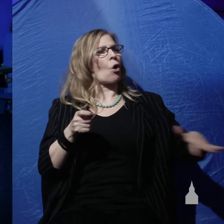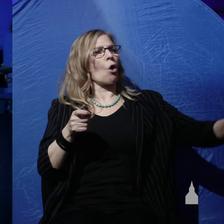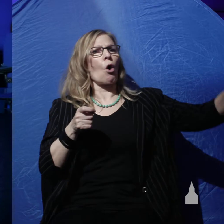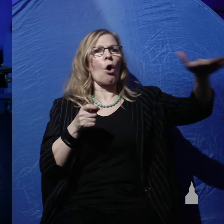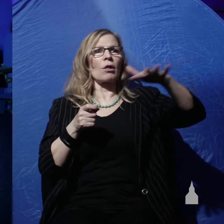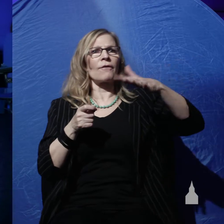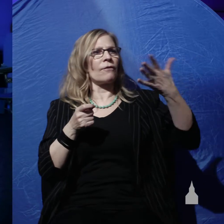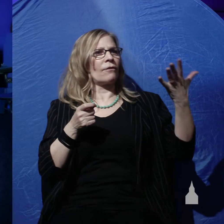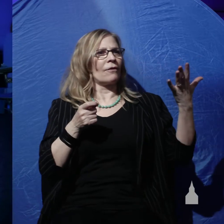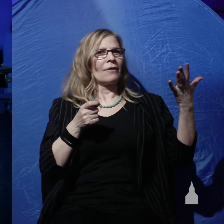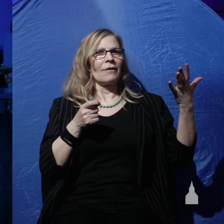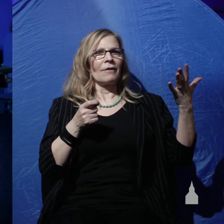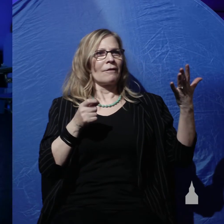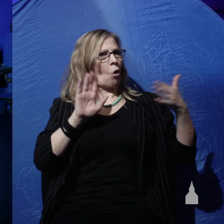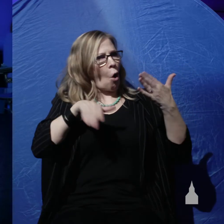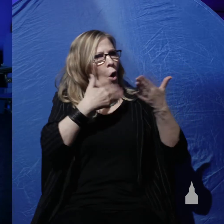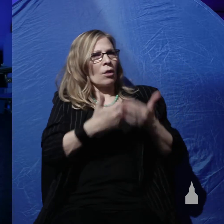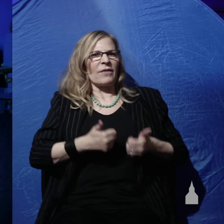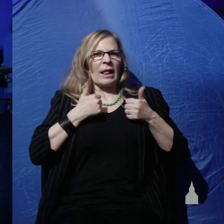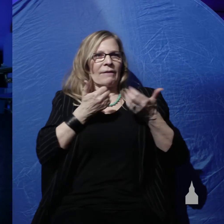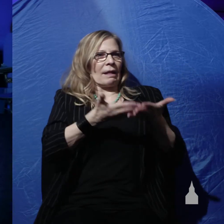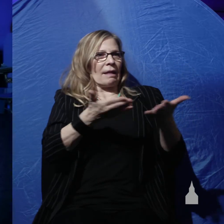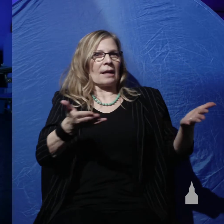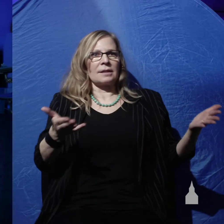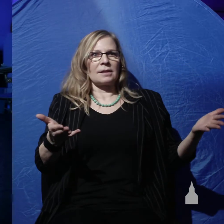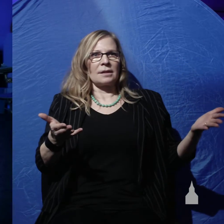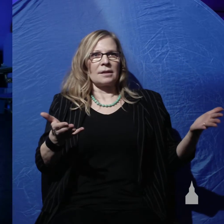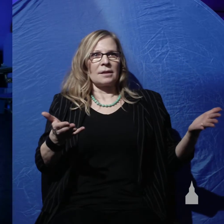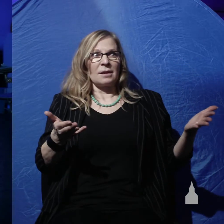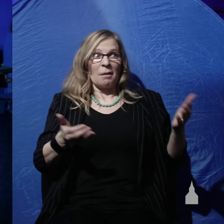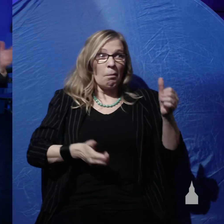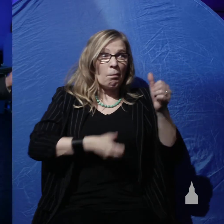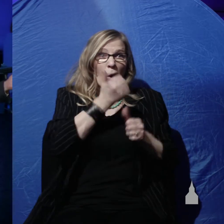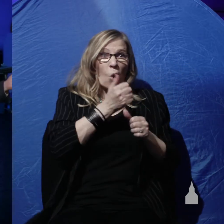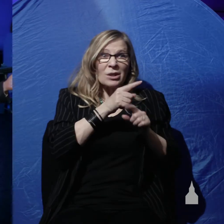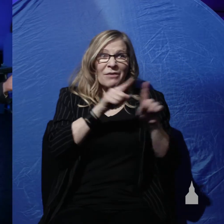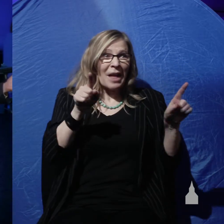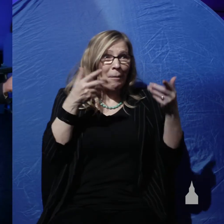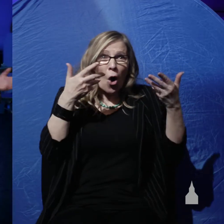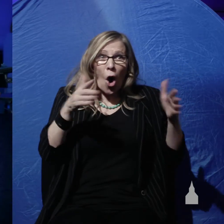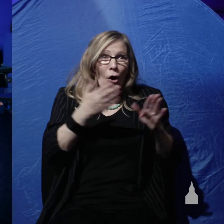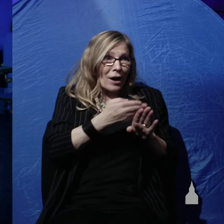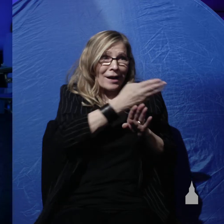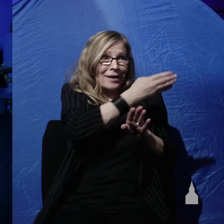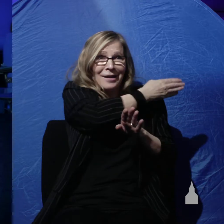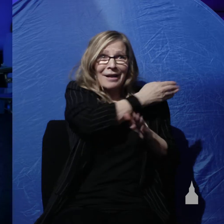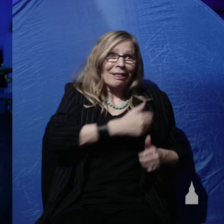living creatures when most of them had already lived and died before he created man? Man,